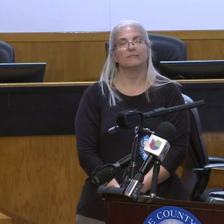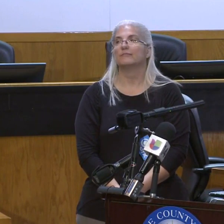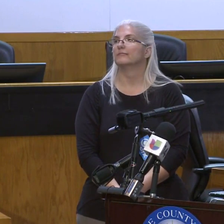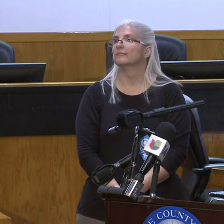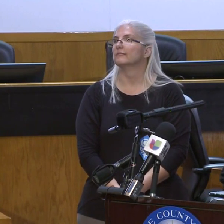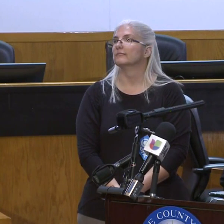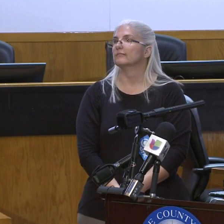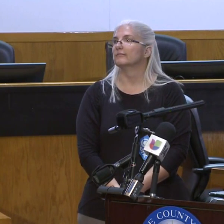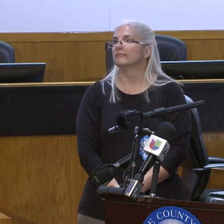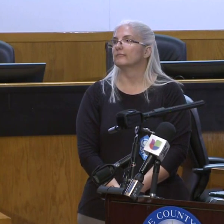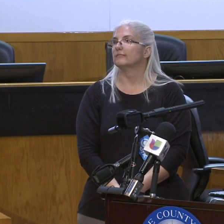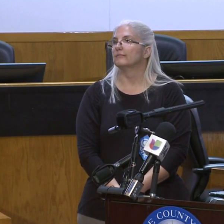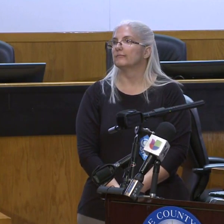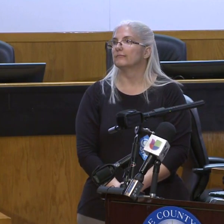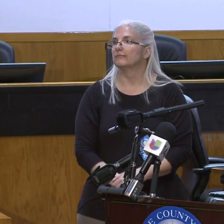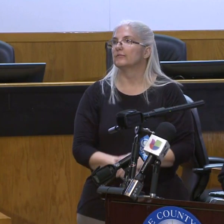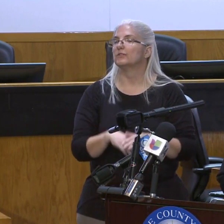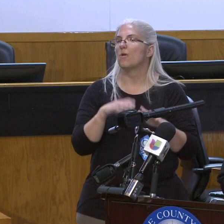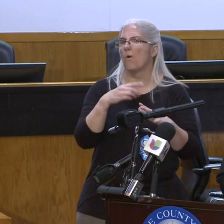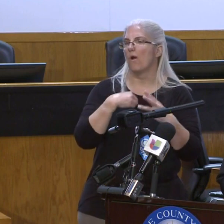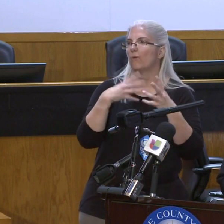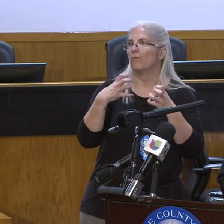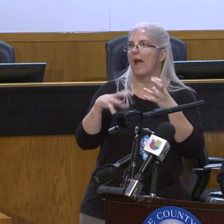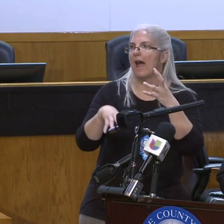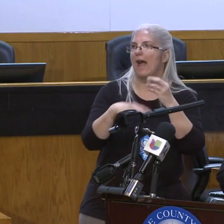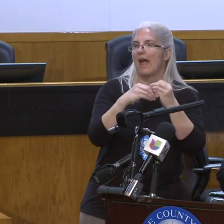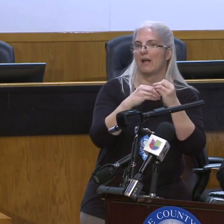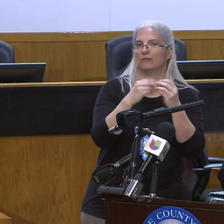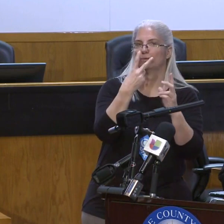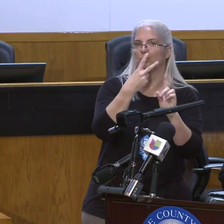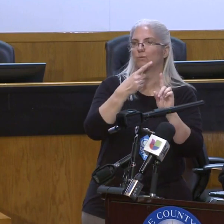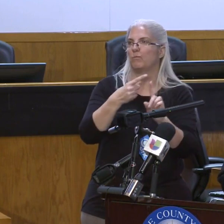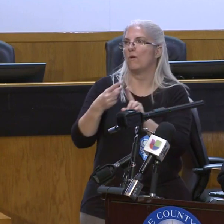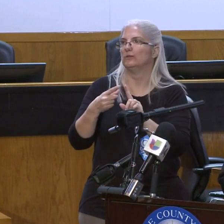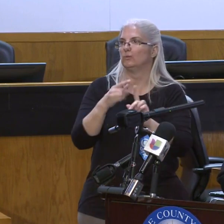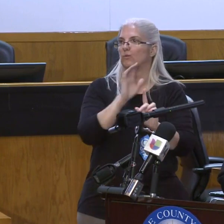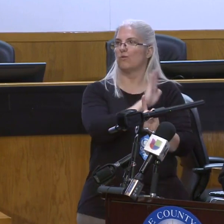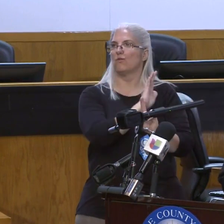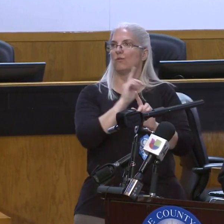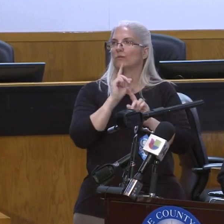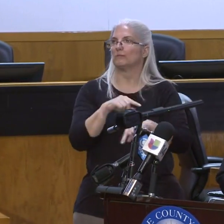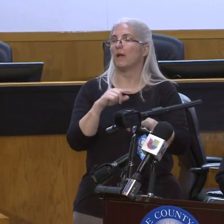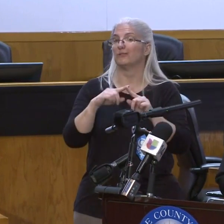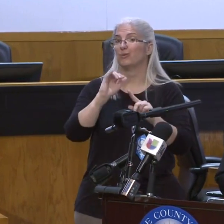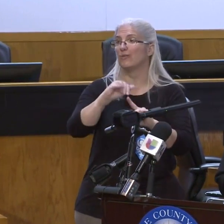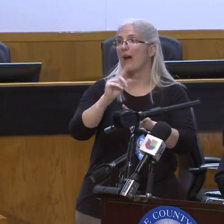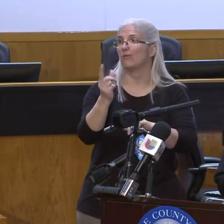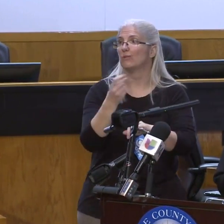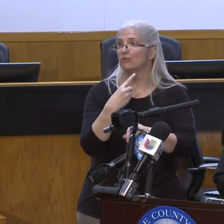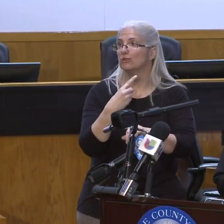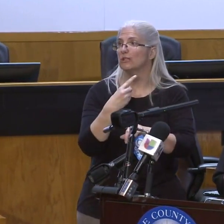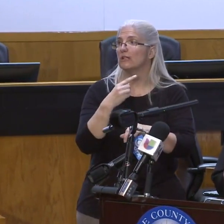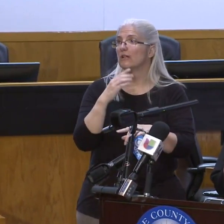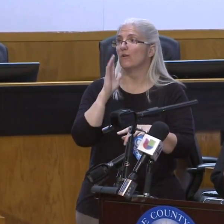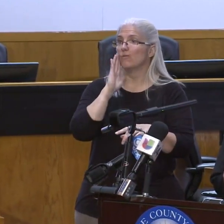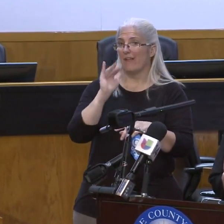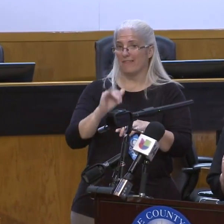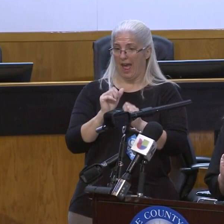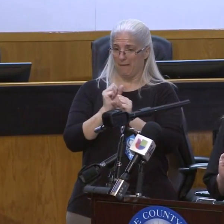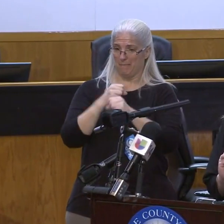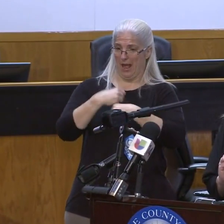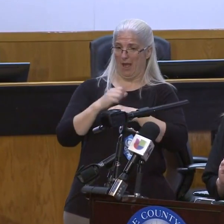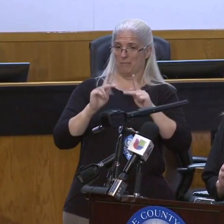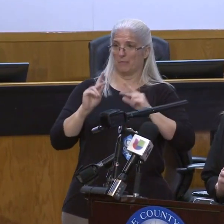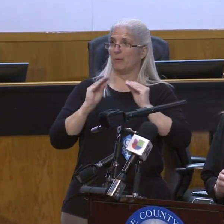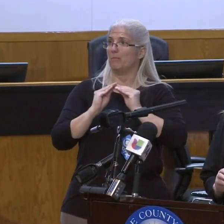Let me just add two points to that. It's a very good question. Will it make people more nervous if we have this information and we